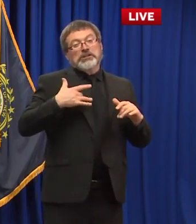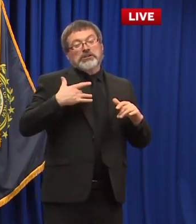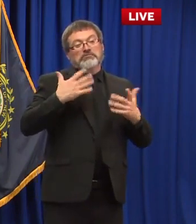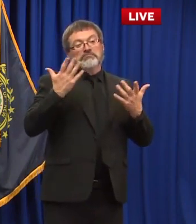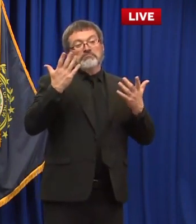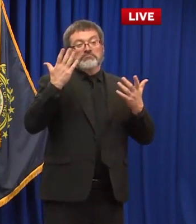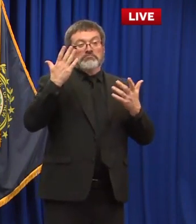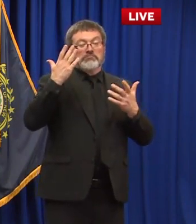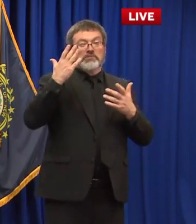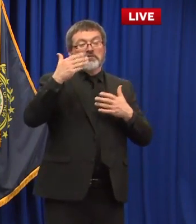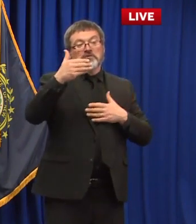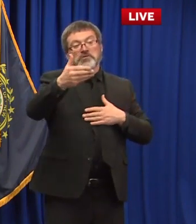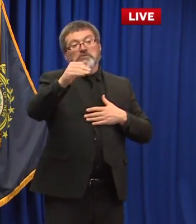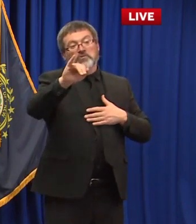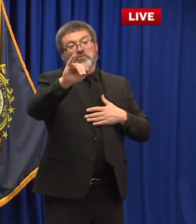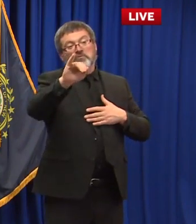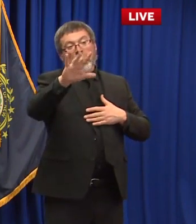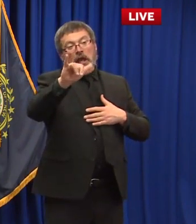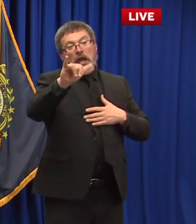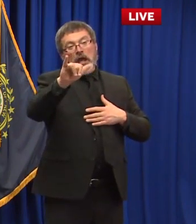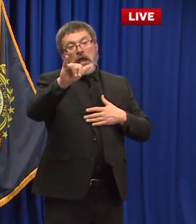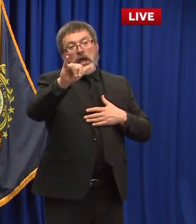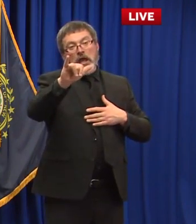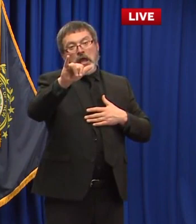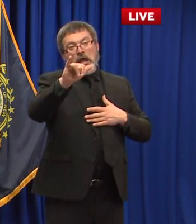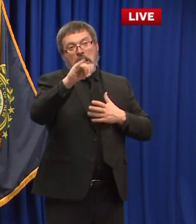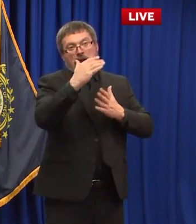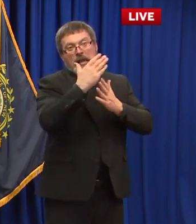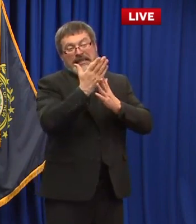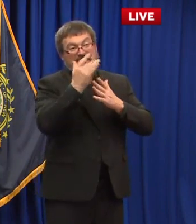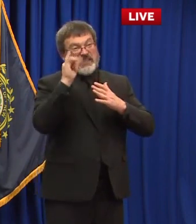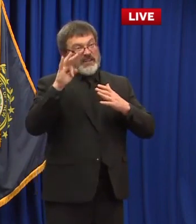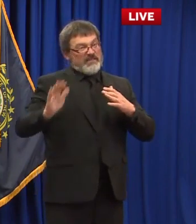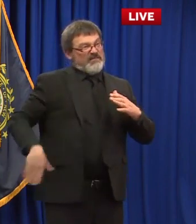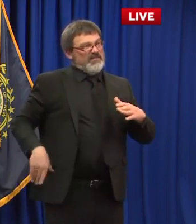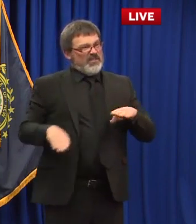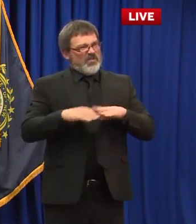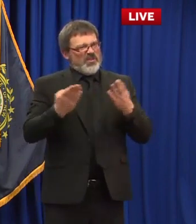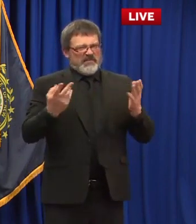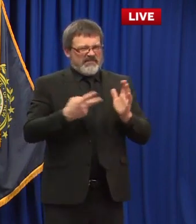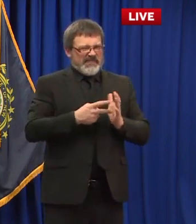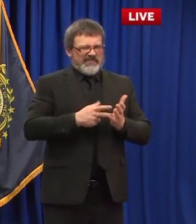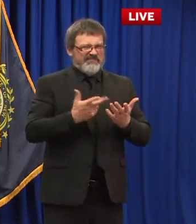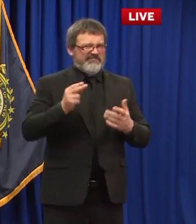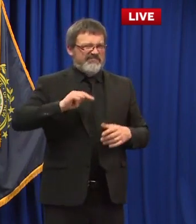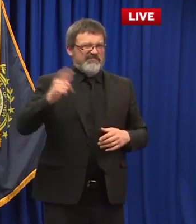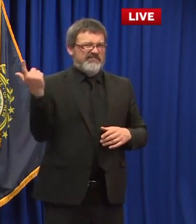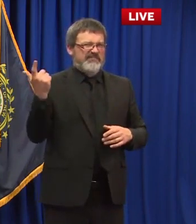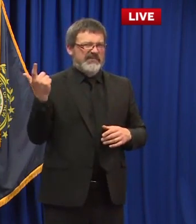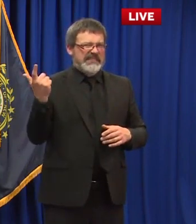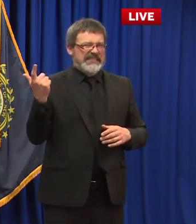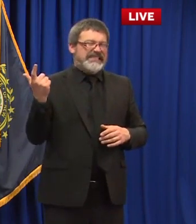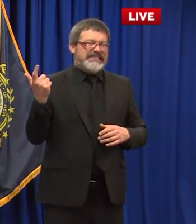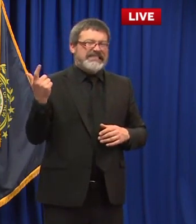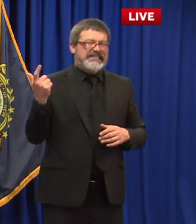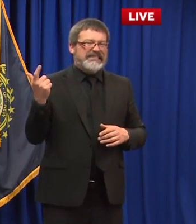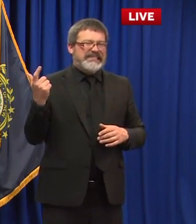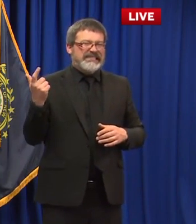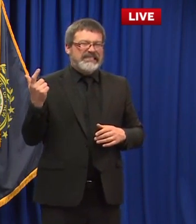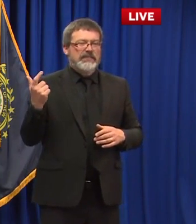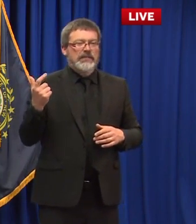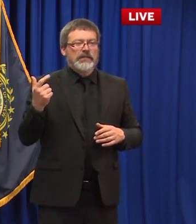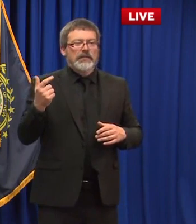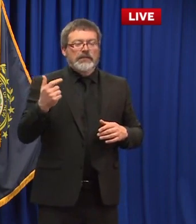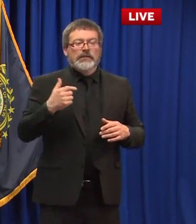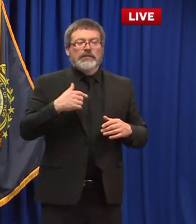just to have a tiny fraction of the summer they want to keep if not the whole summer which obviously probably is impossible at this point but a good majority of it not